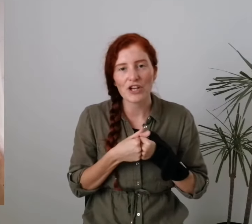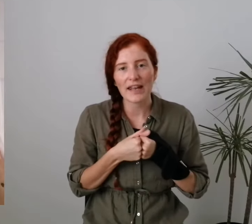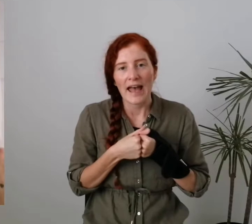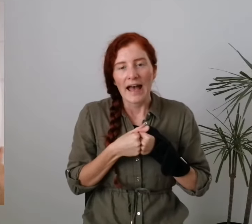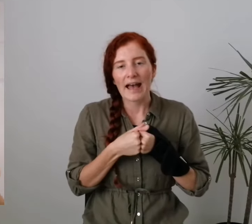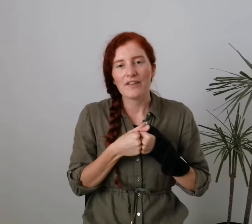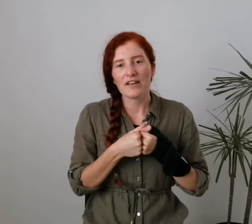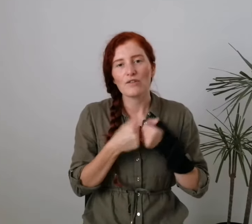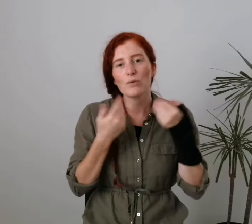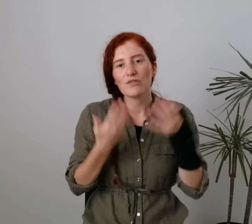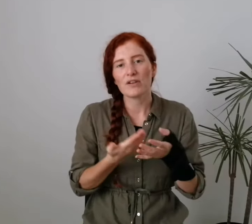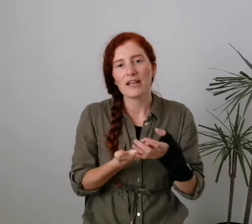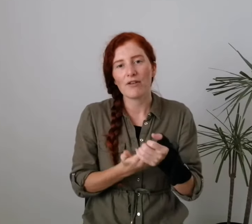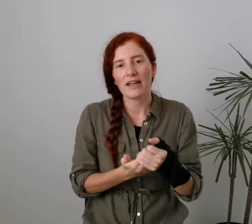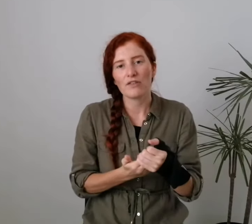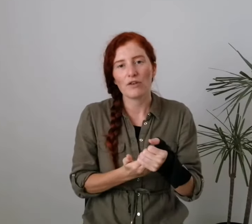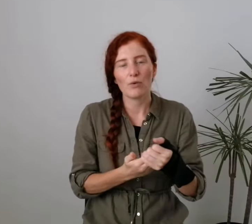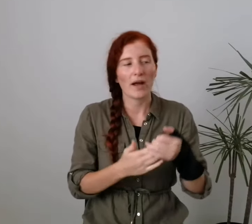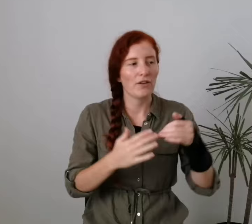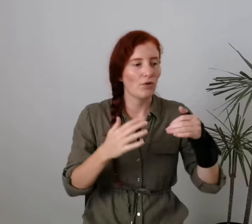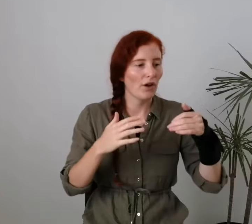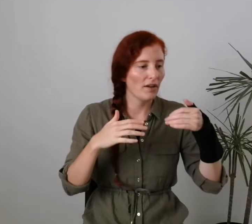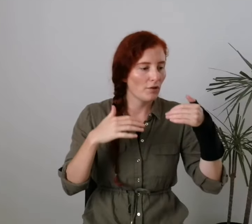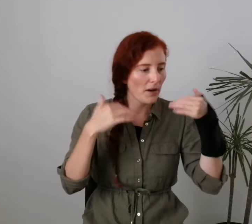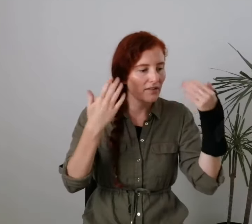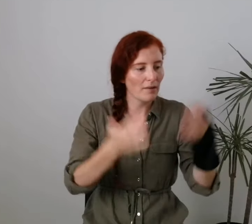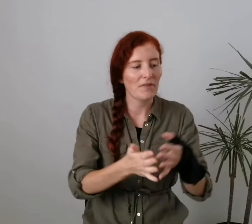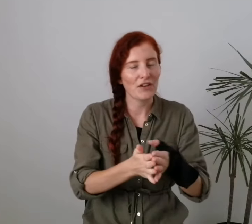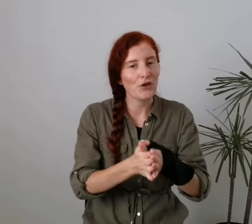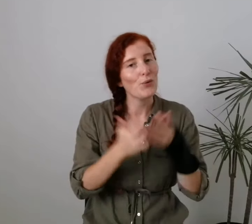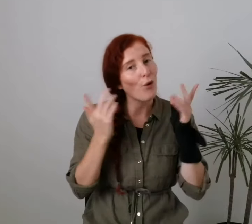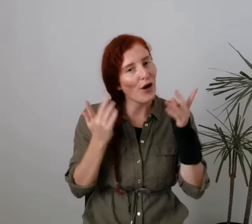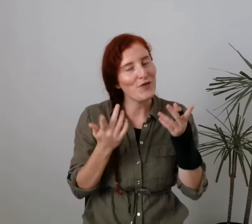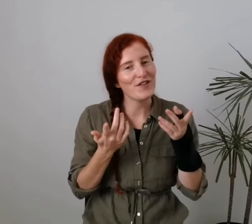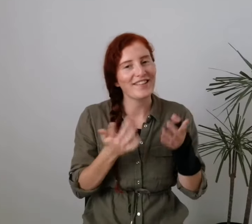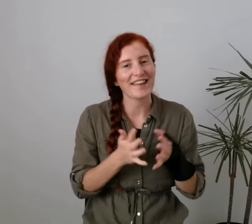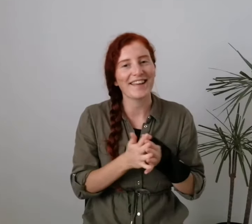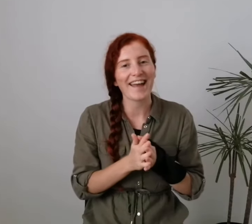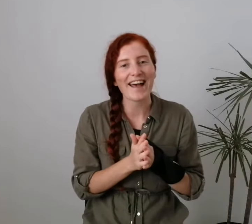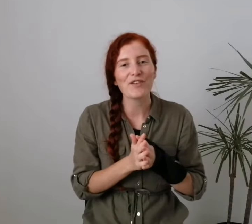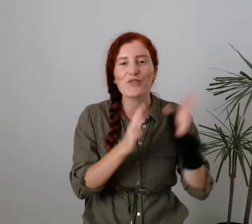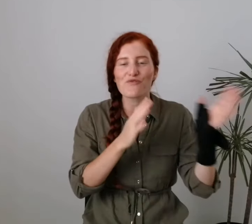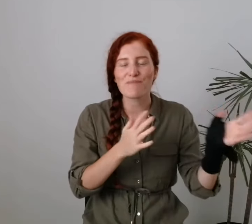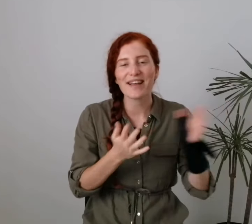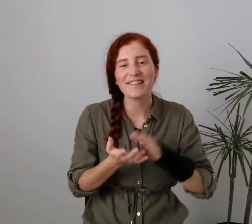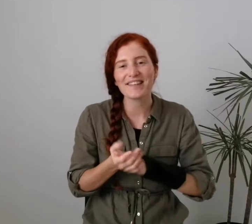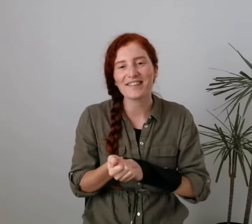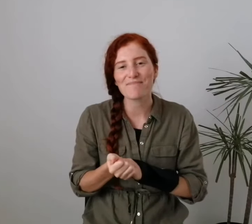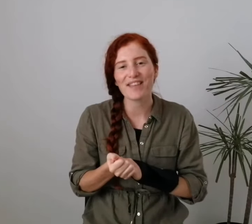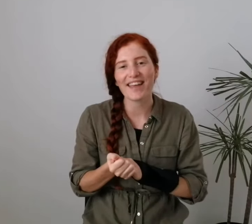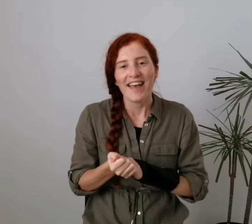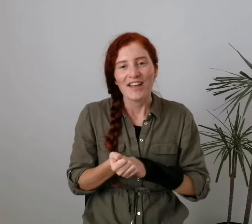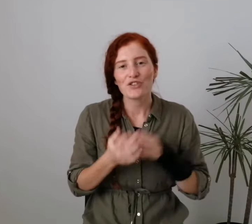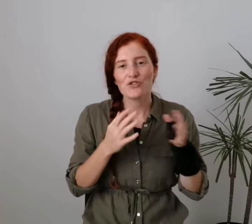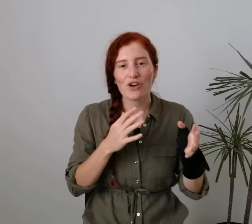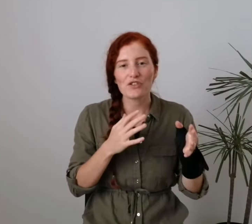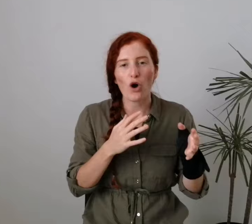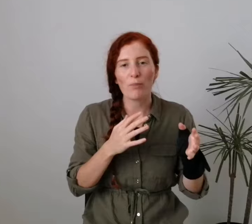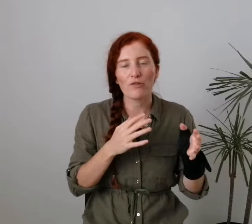journey and it's always really great to when you're going to buy something new or hopefully second hand or you're replacing something to try to opt